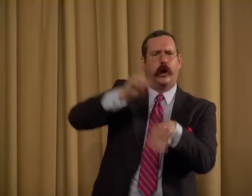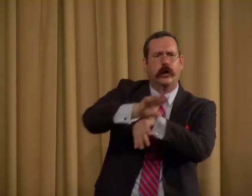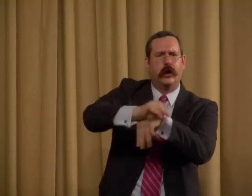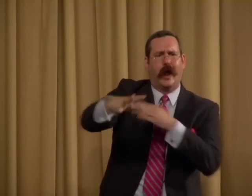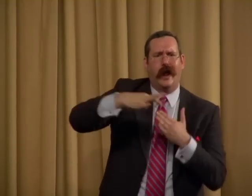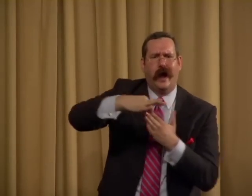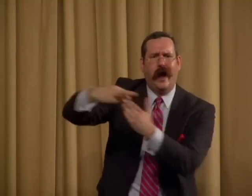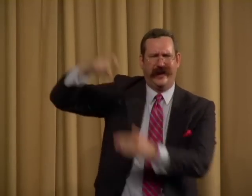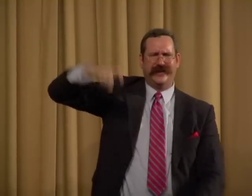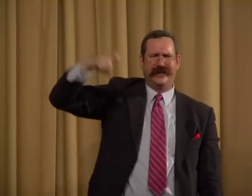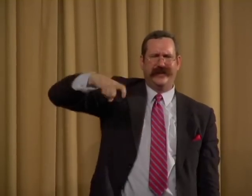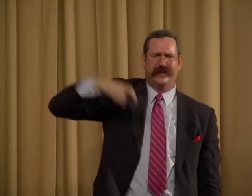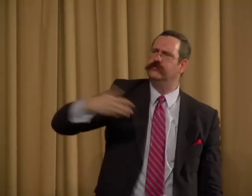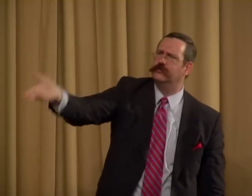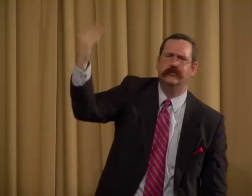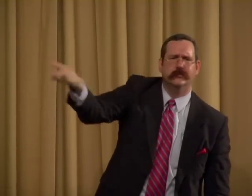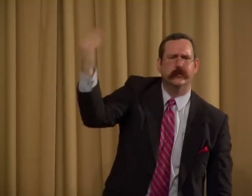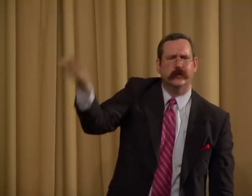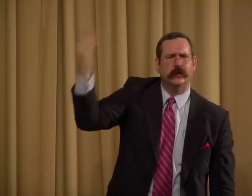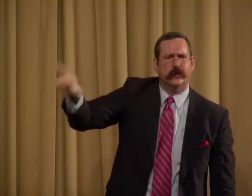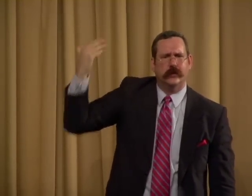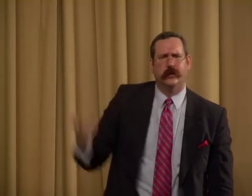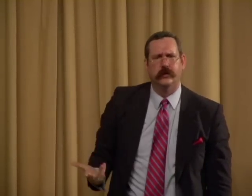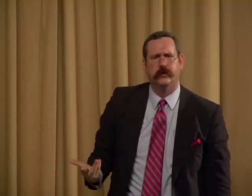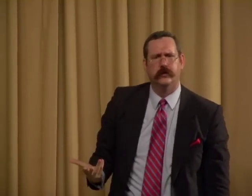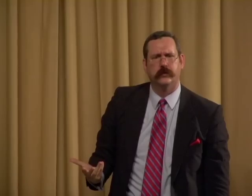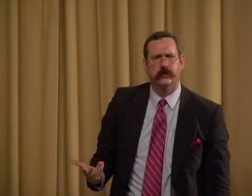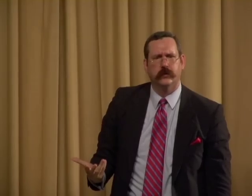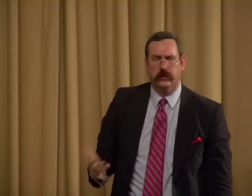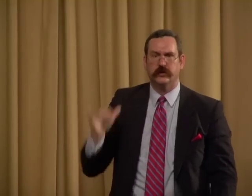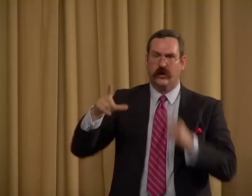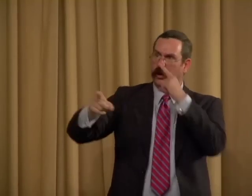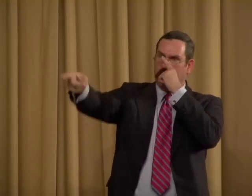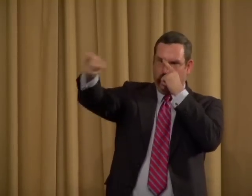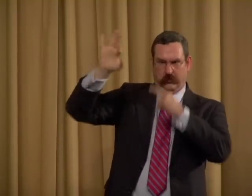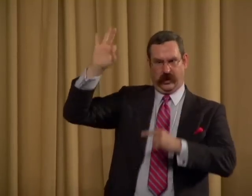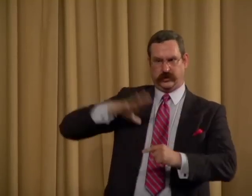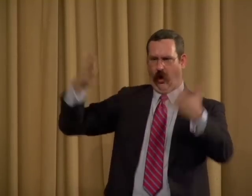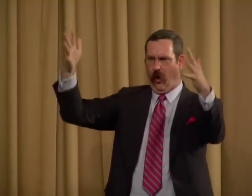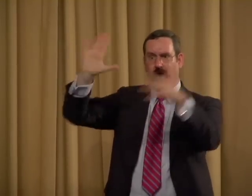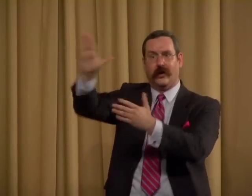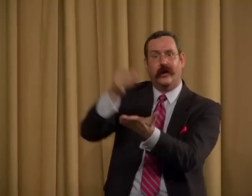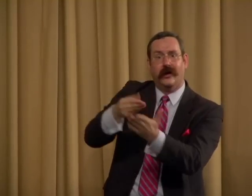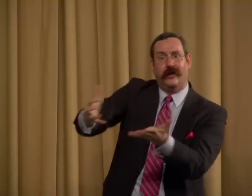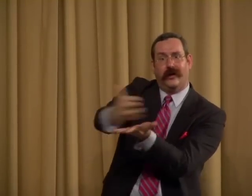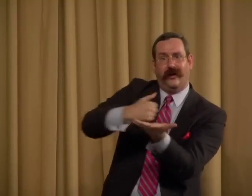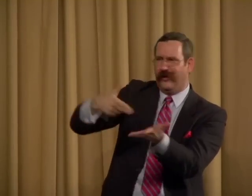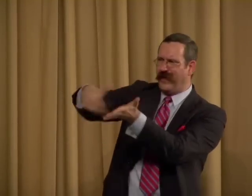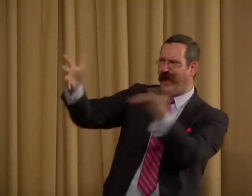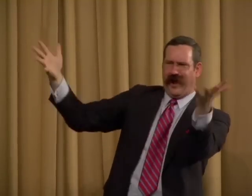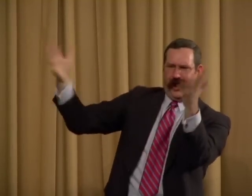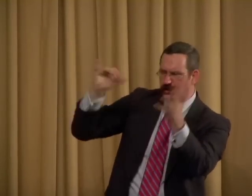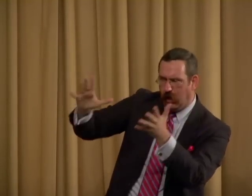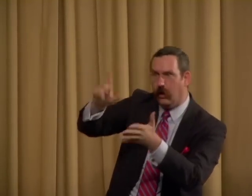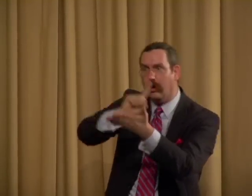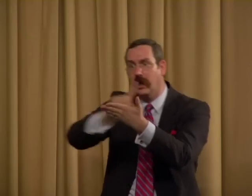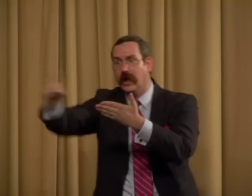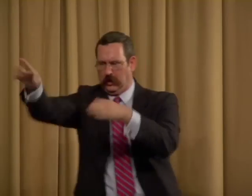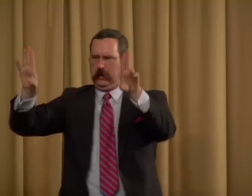We need their spiritual guidance. We need them to raise us. Those pastors, their